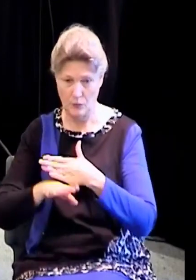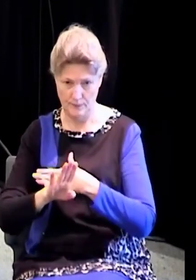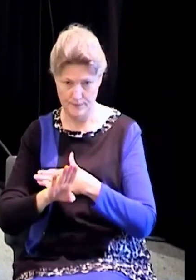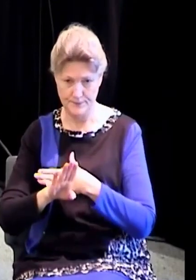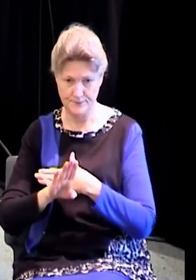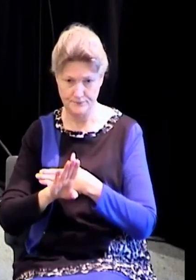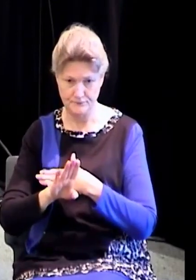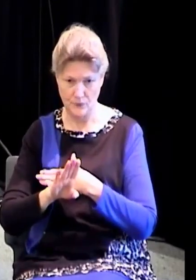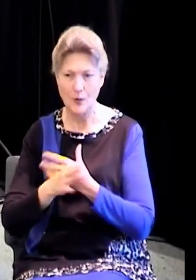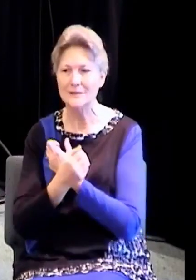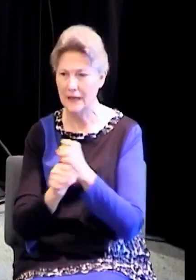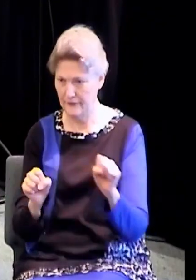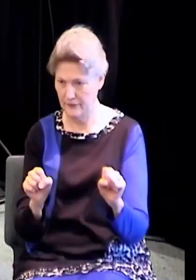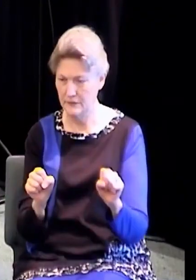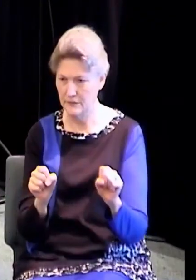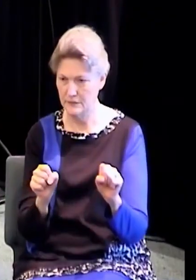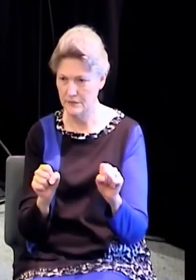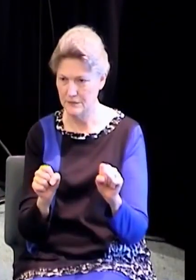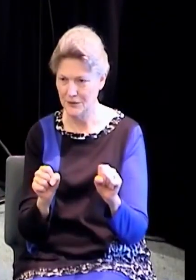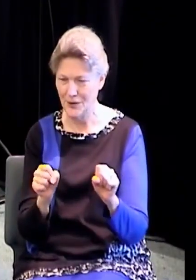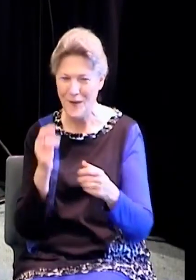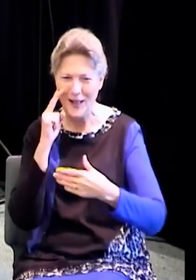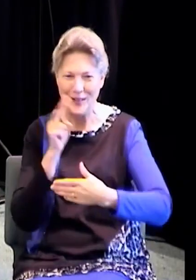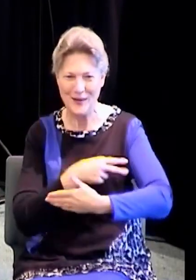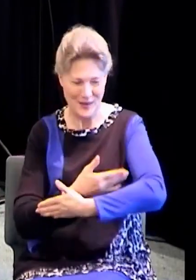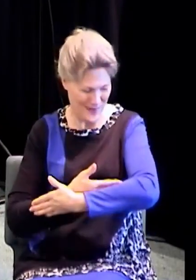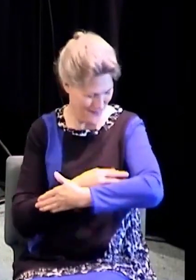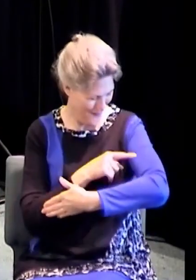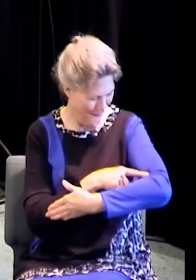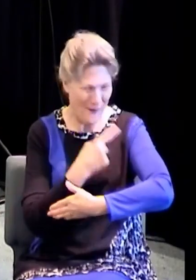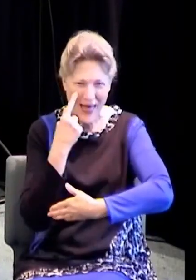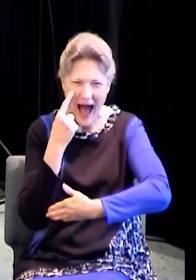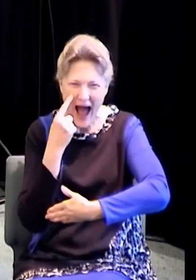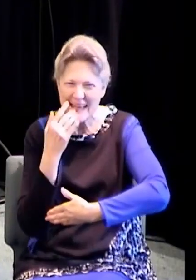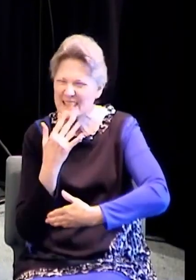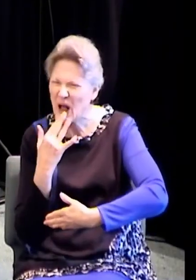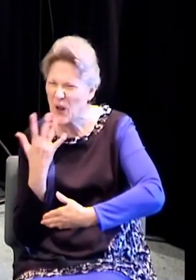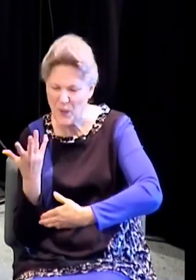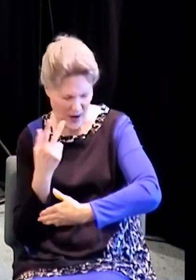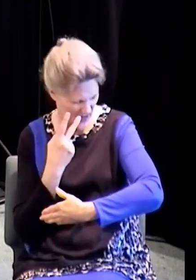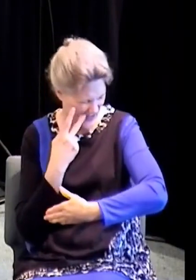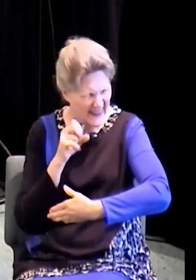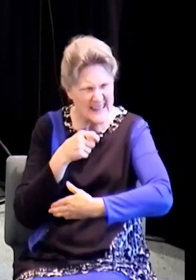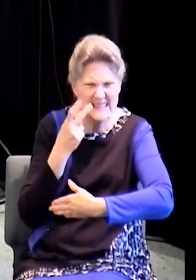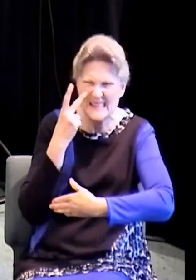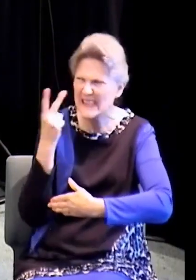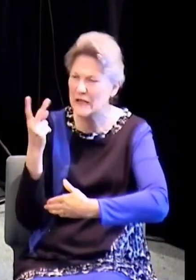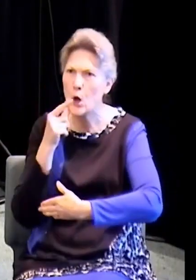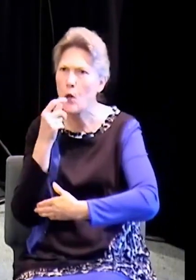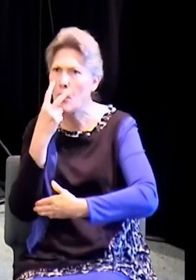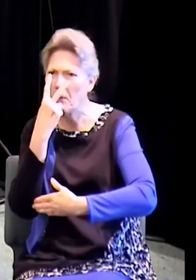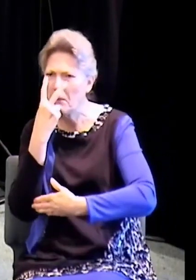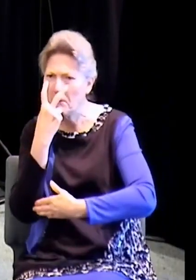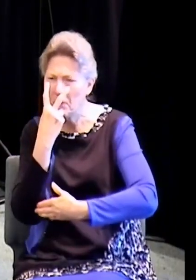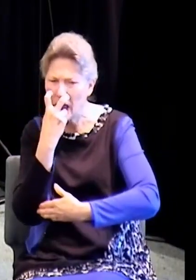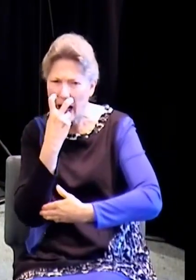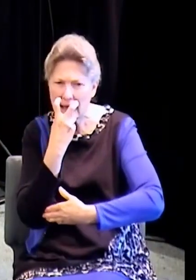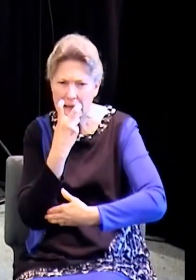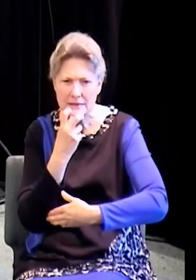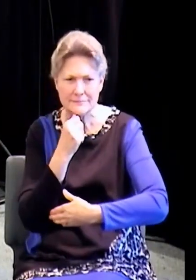They always look at the baby, and what color are the eyes? And the eyes change, and can they see? No, they're blind. I don't remember. I don't